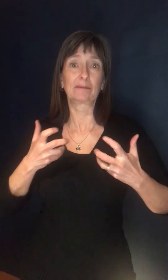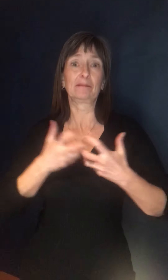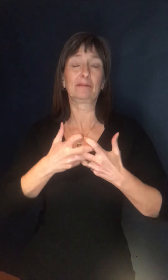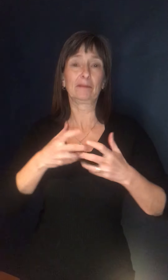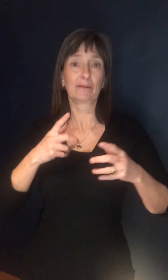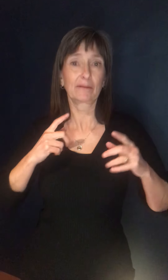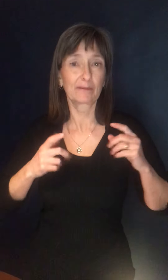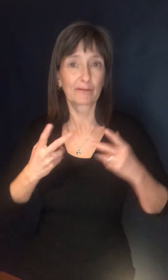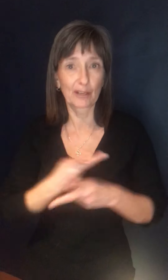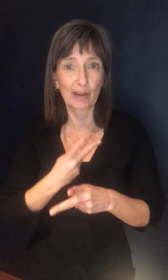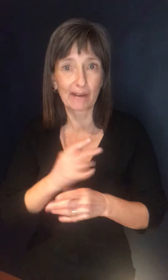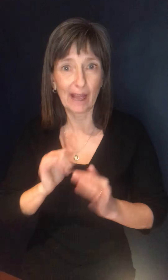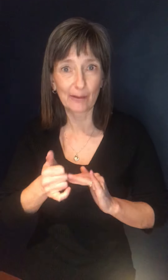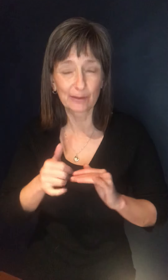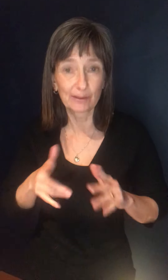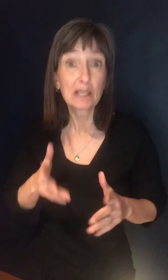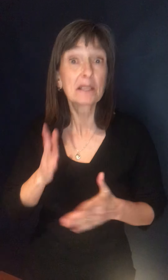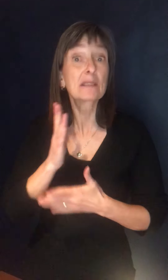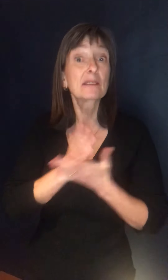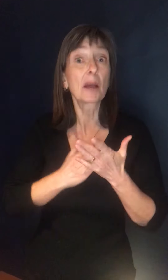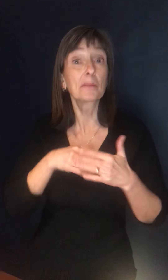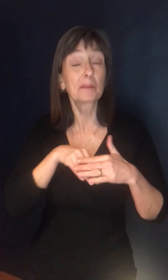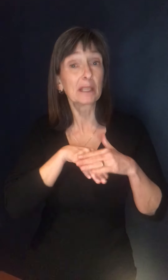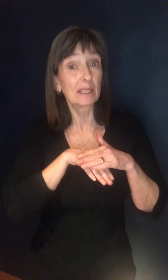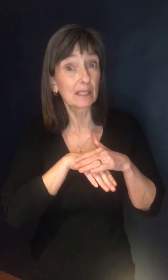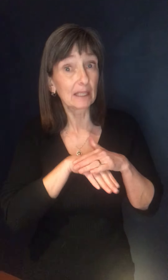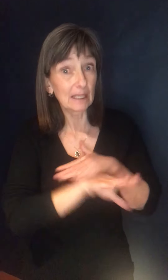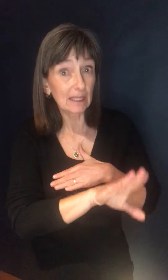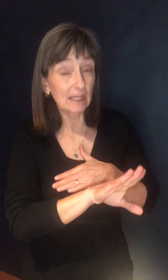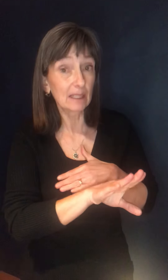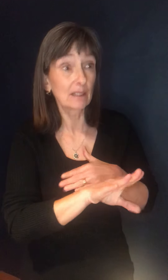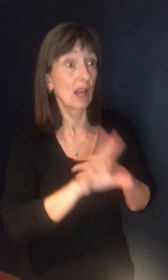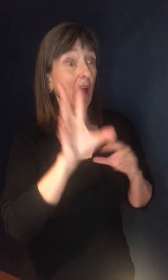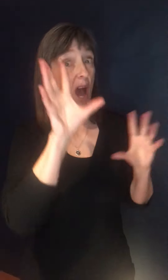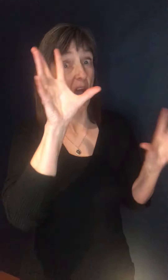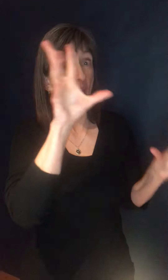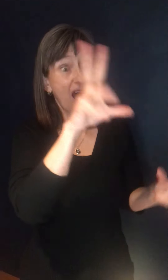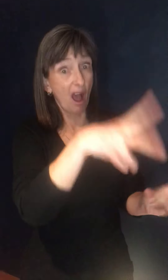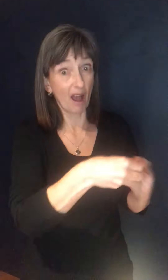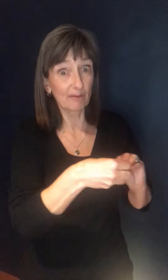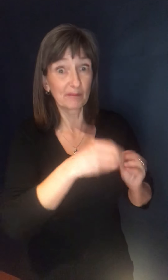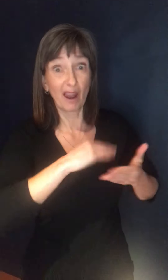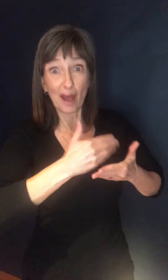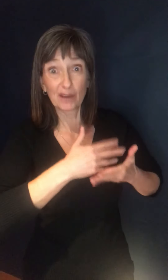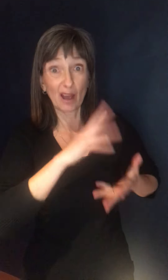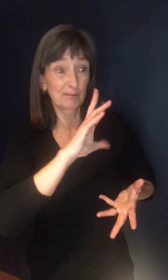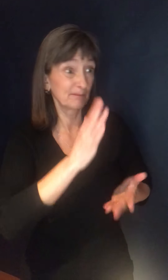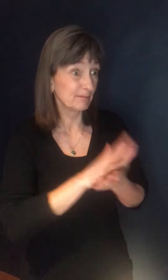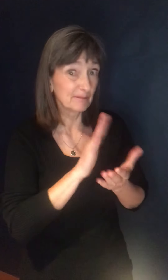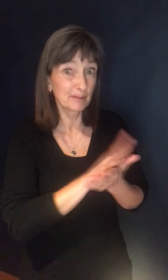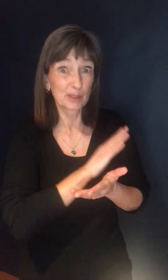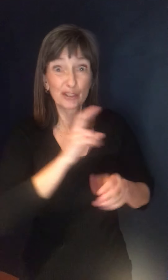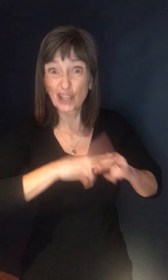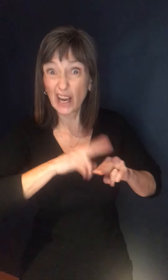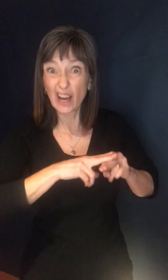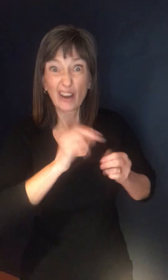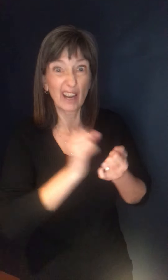some have come and take their works, their workstation home, their, you know, their laptops home, their specific chair at home if they have occupational